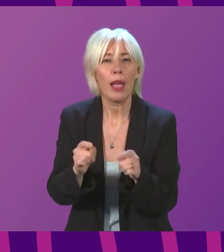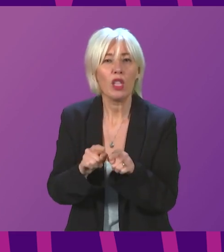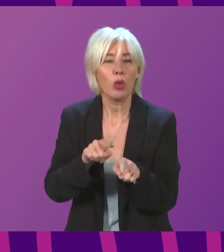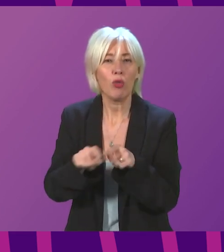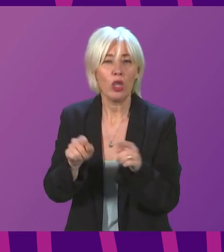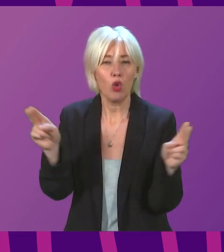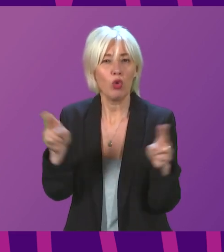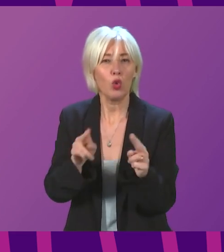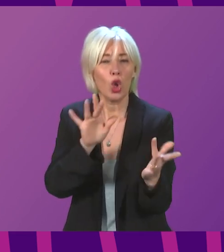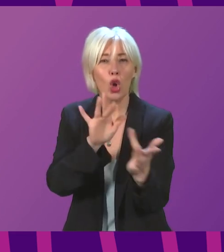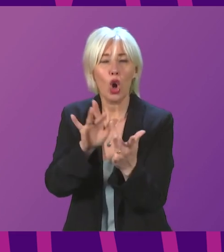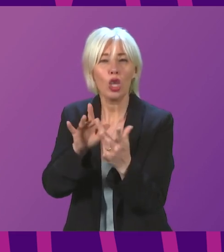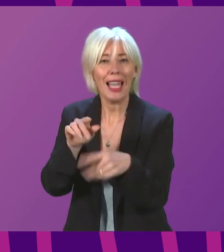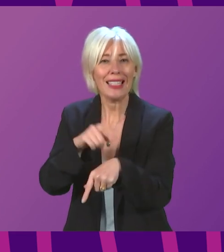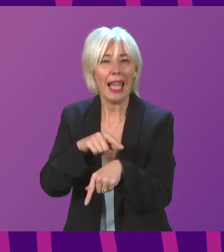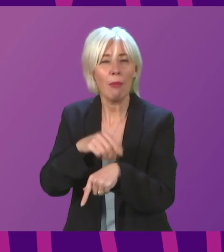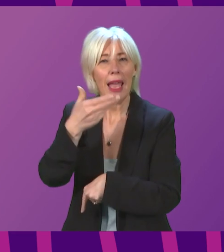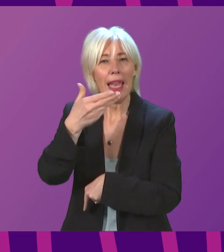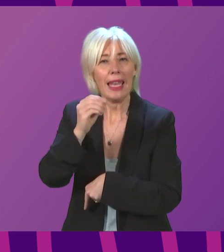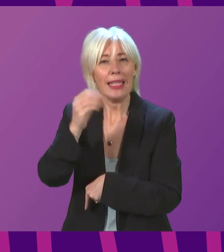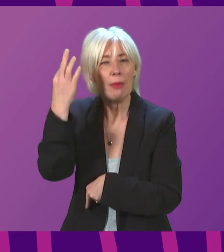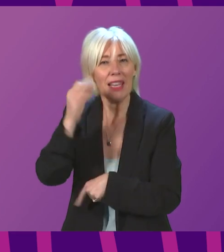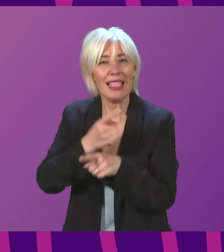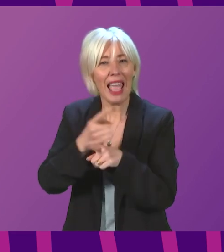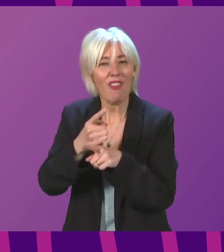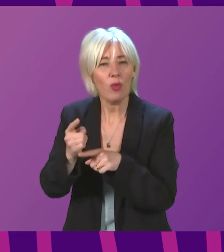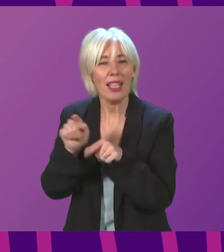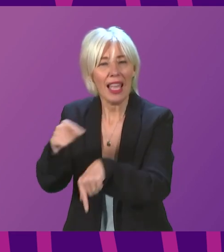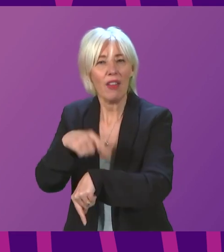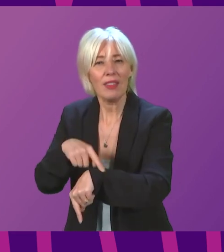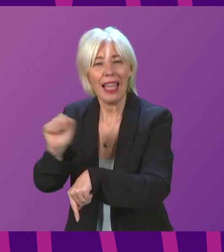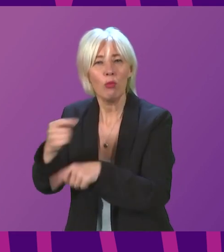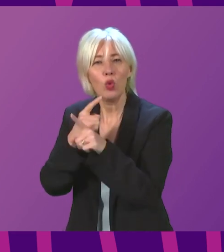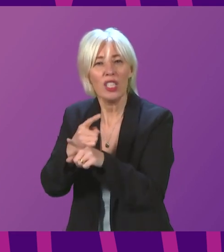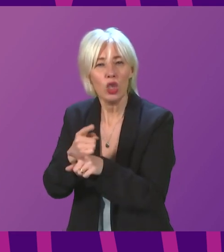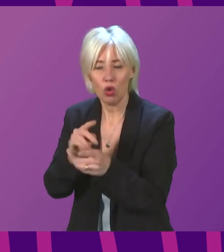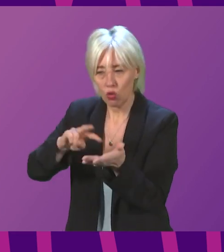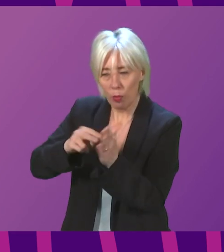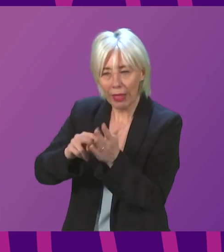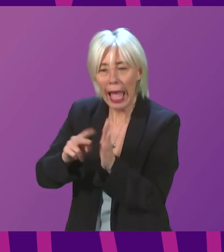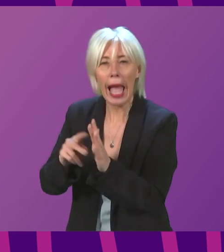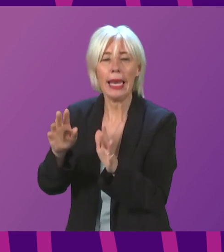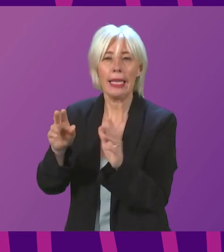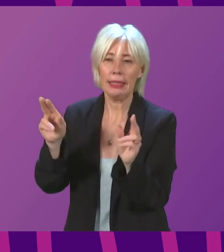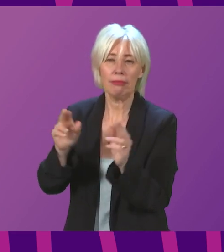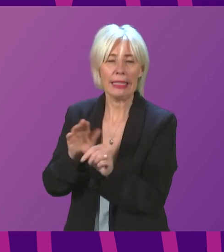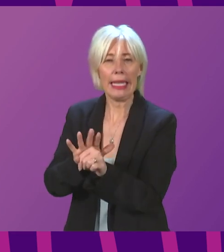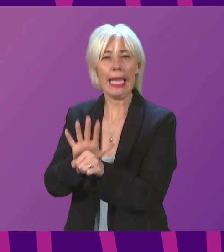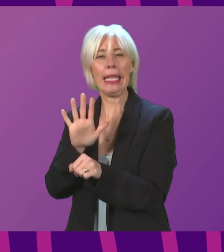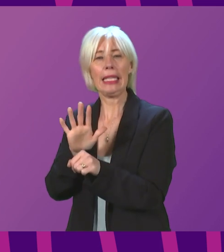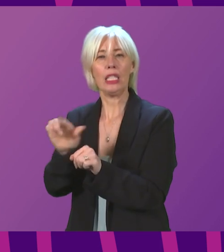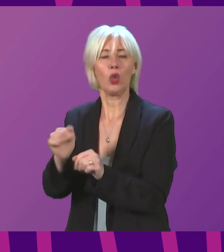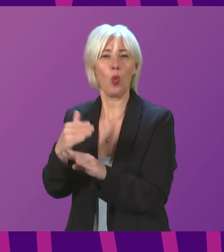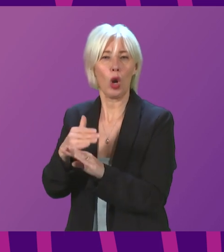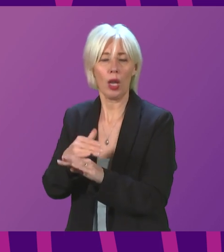contact time by 90 minutes per week to give teachers more time to plan and to ease their overall workload. Of course we continue to make good progress